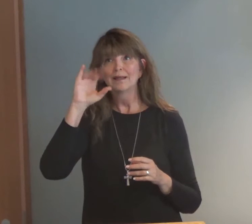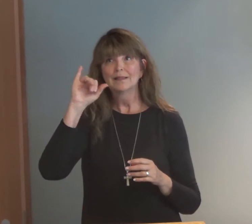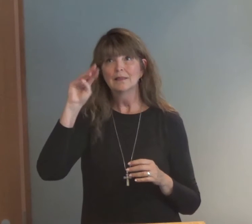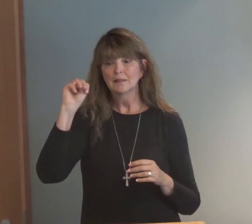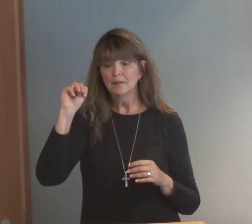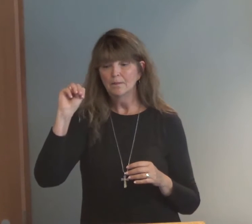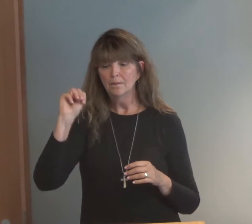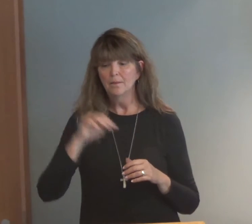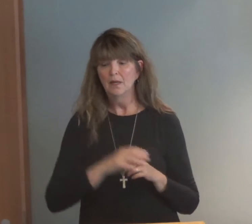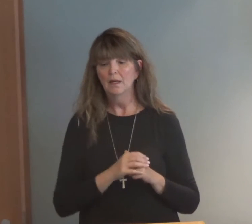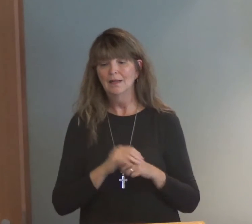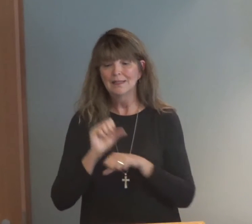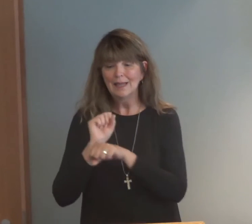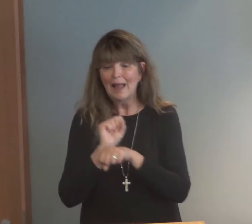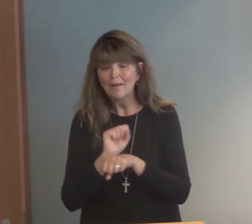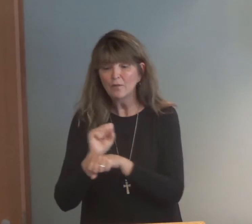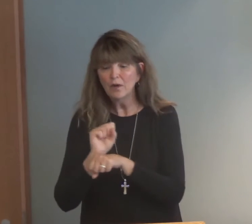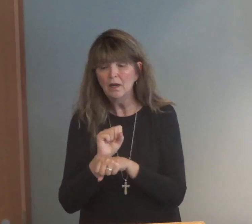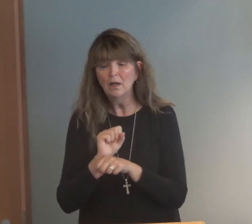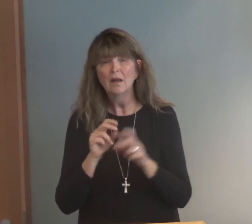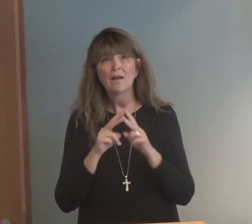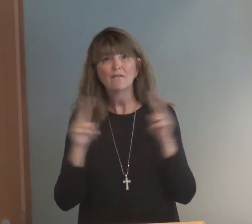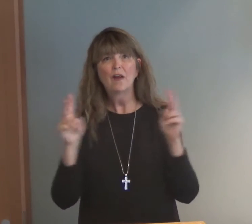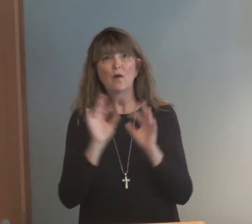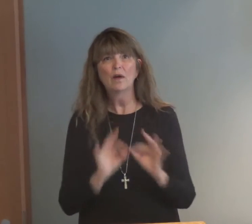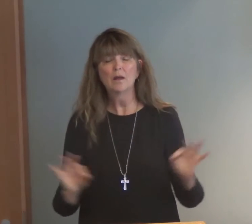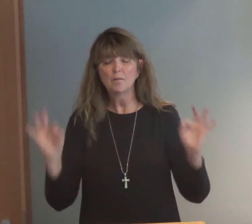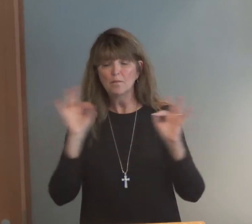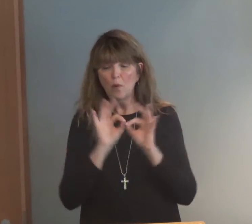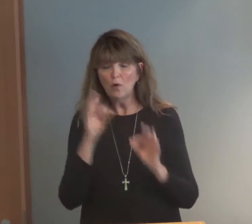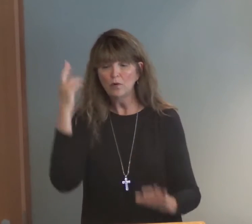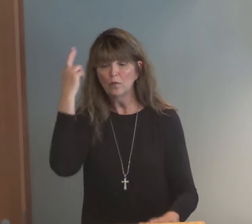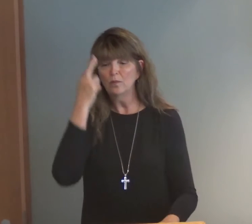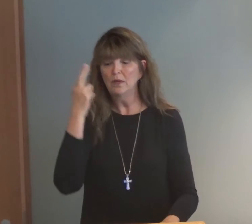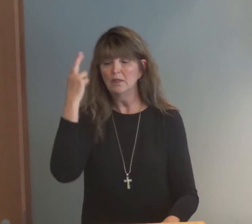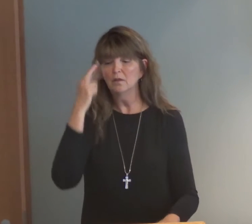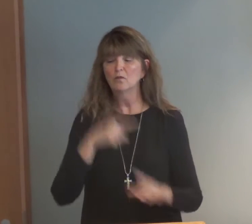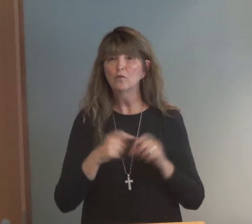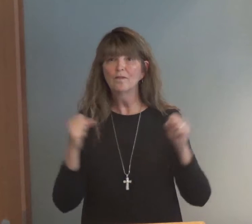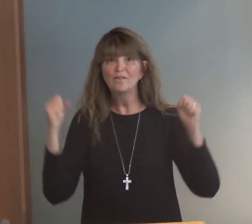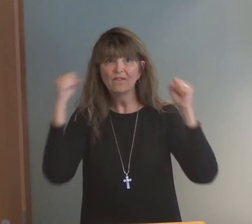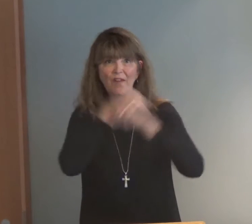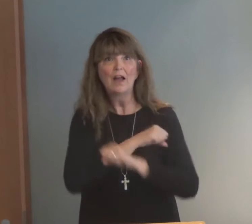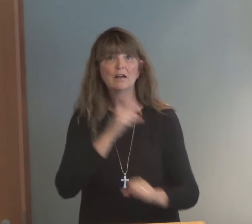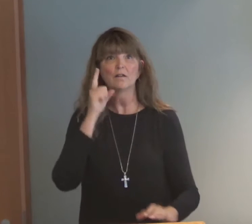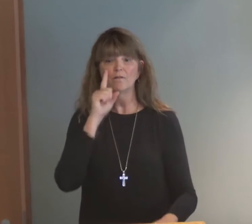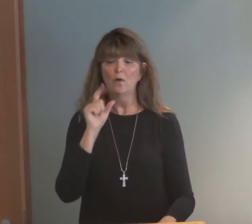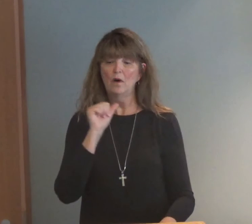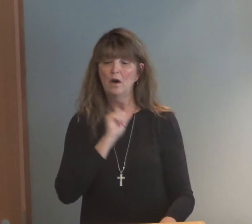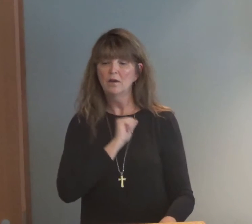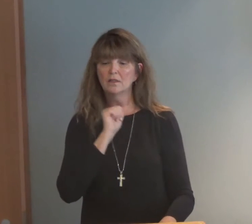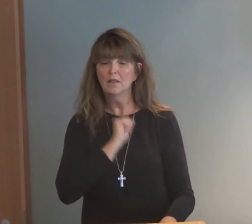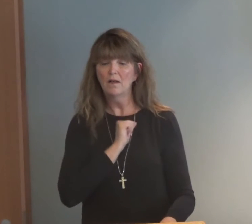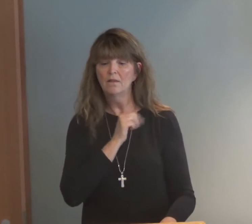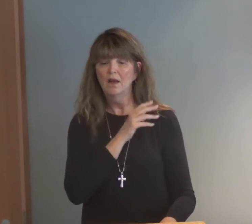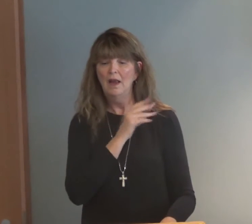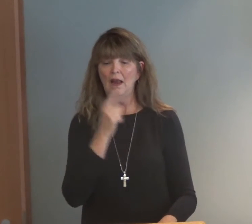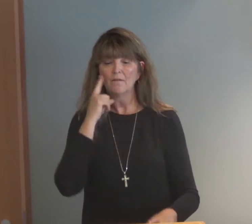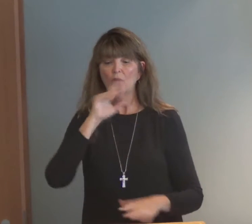We want freedom from racism, from slavery. And it's critical to realize that as we fight for